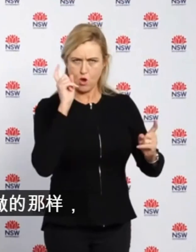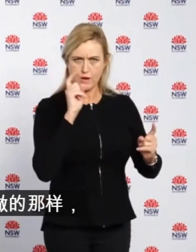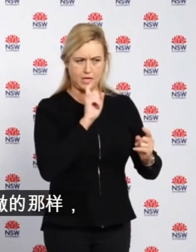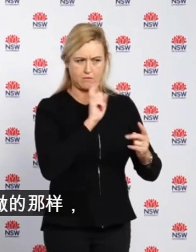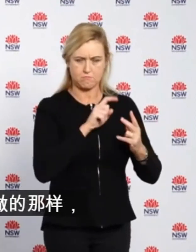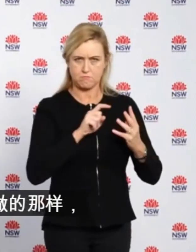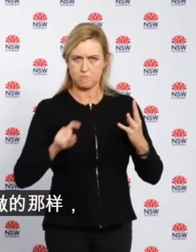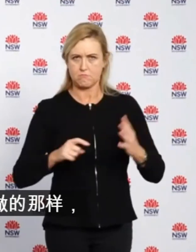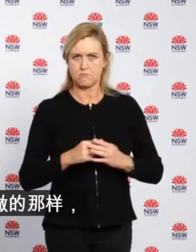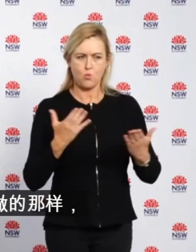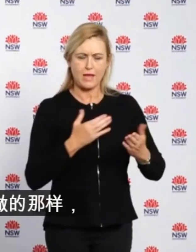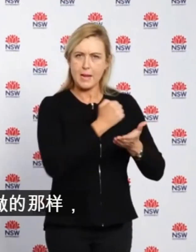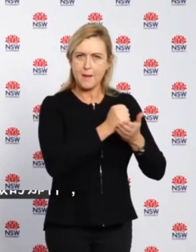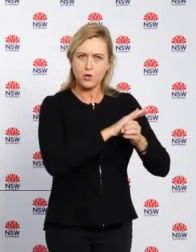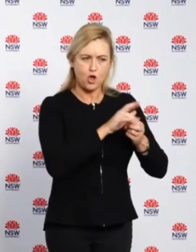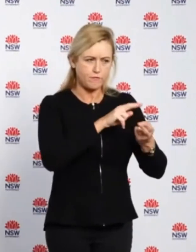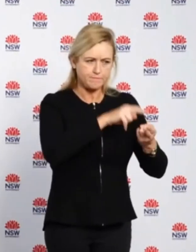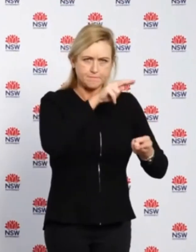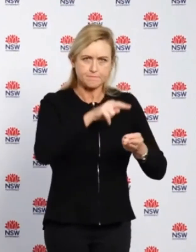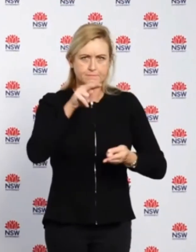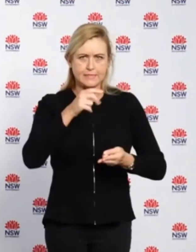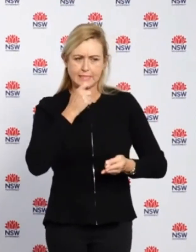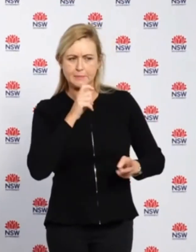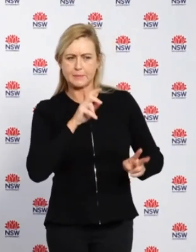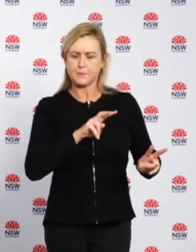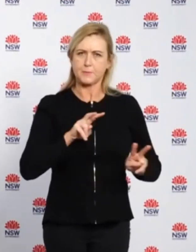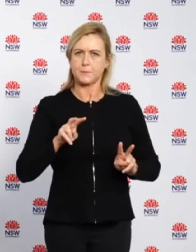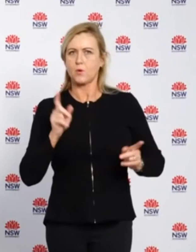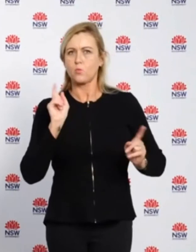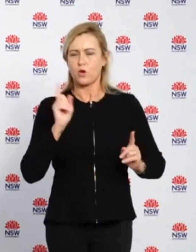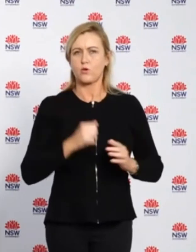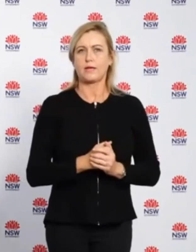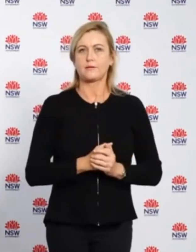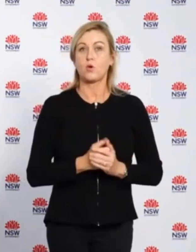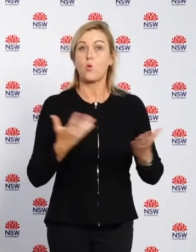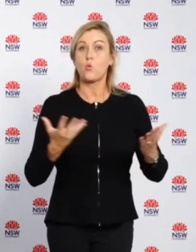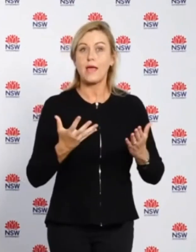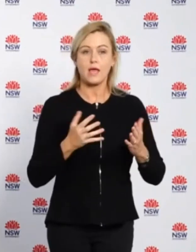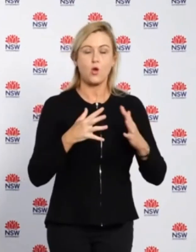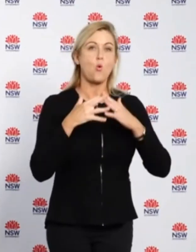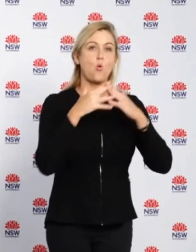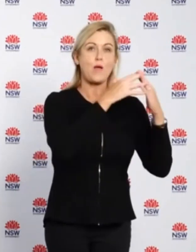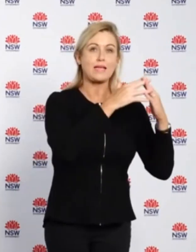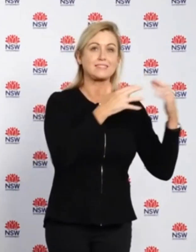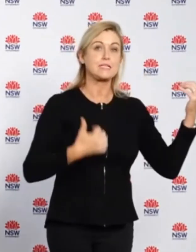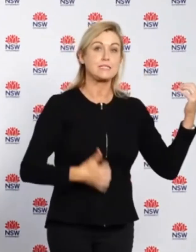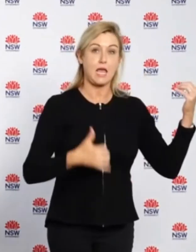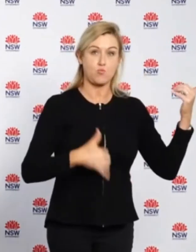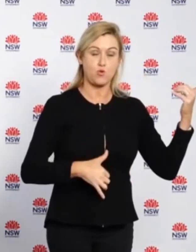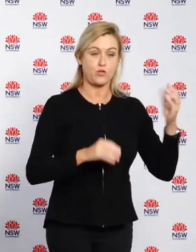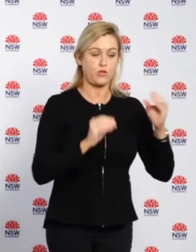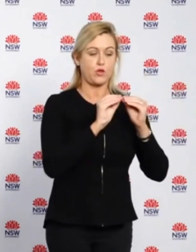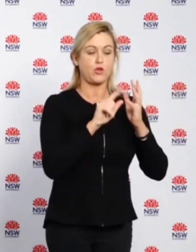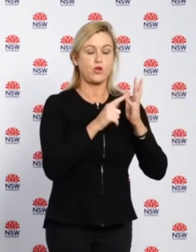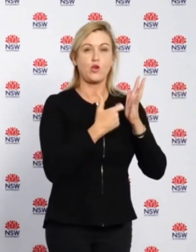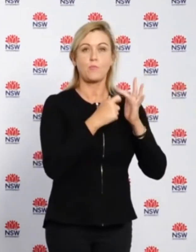increased case numbers and I'd particularly like to highlight the areas of West Tamworth, Berkeley